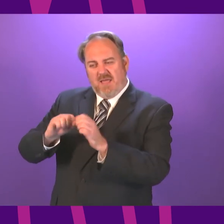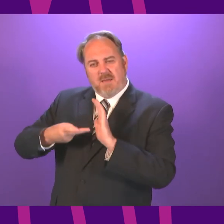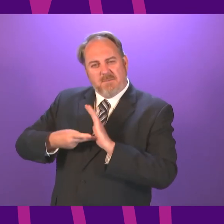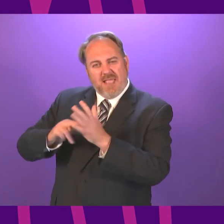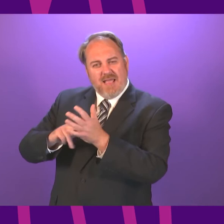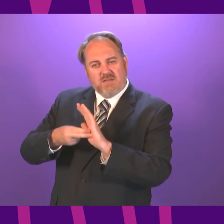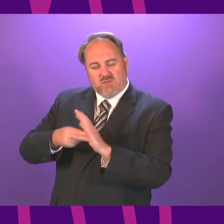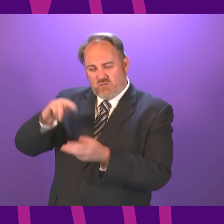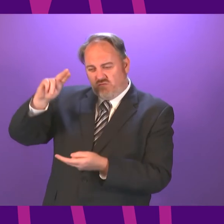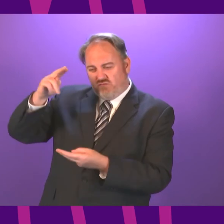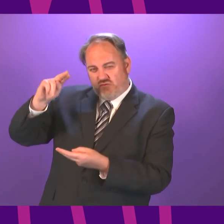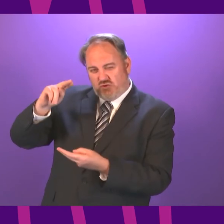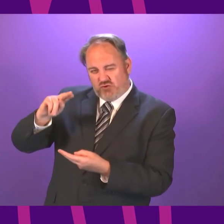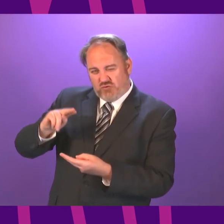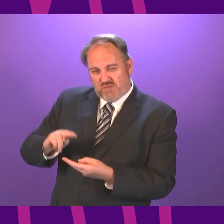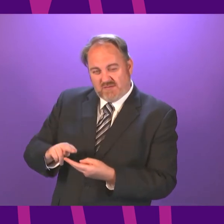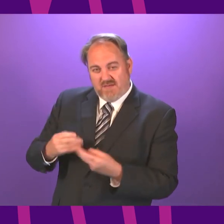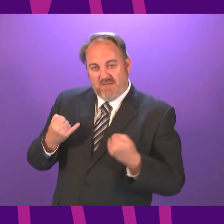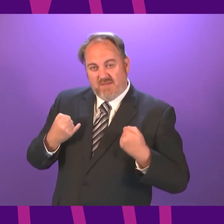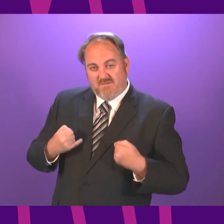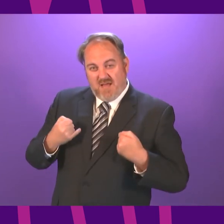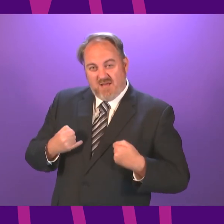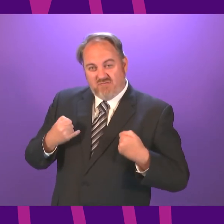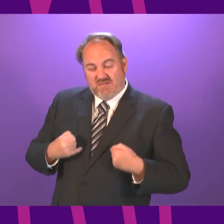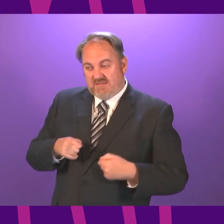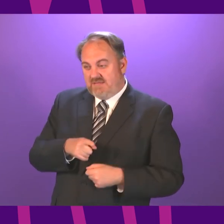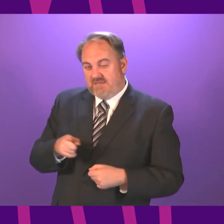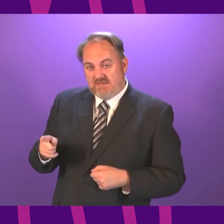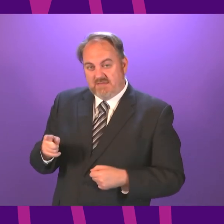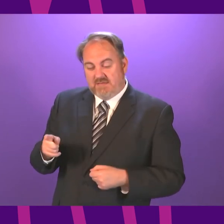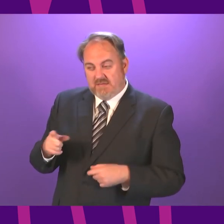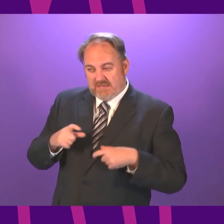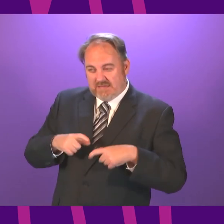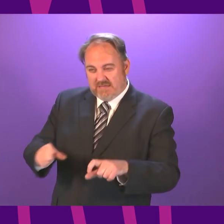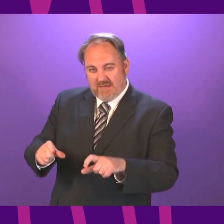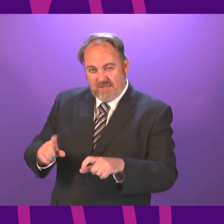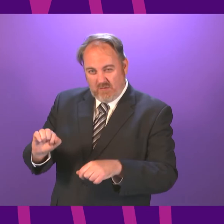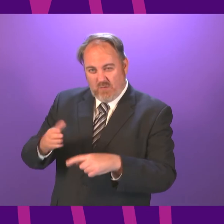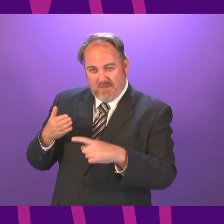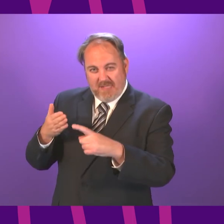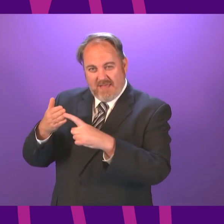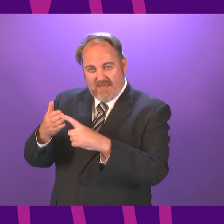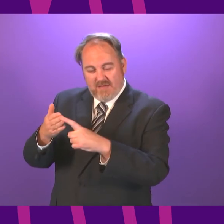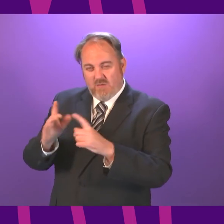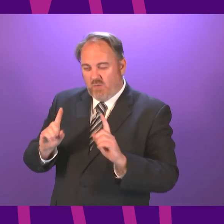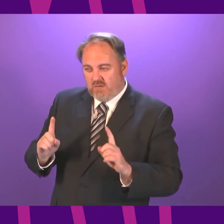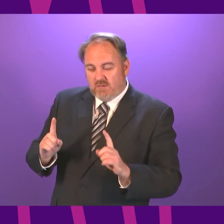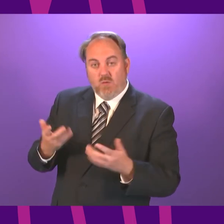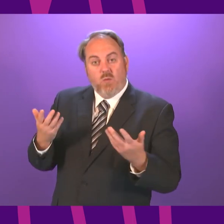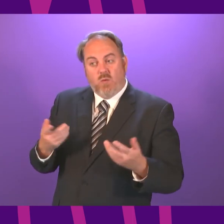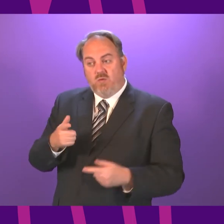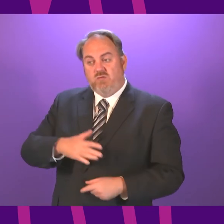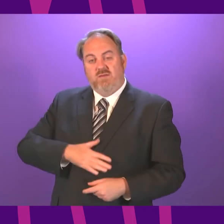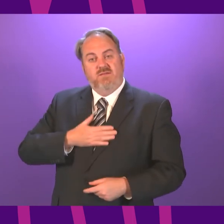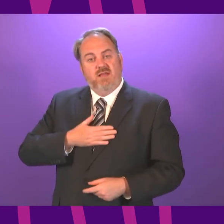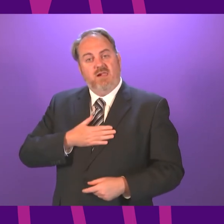to the lowest possible level, no longer being the government's position. Does this imply that the Scottish Government is open to